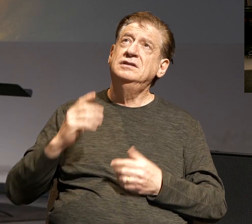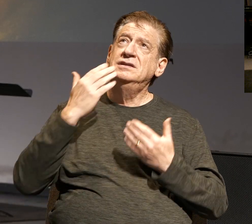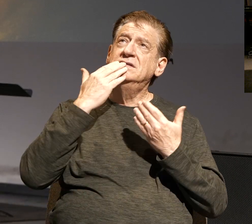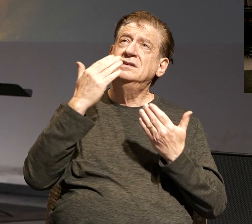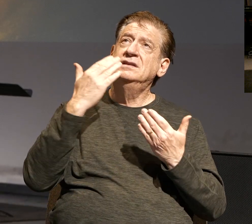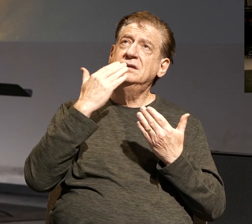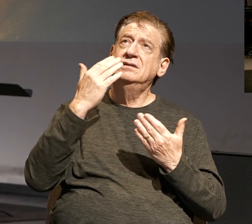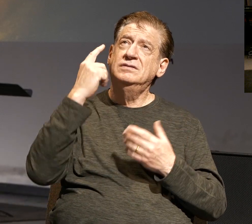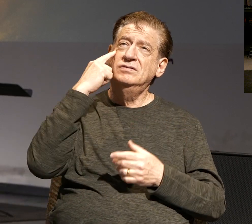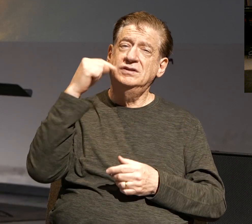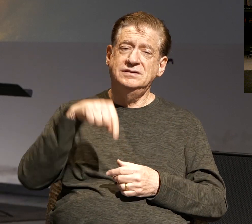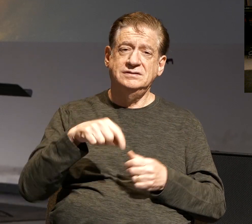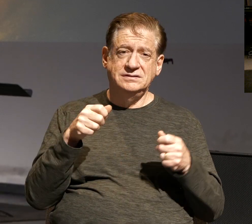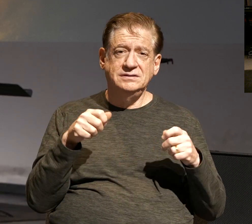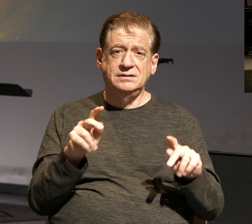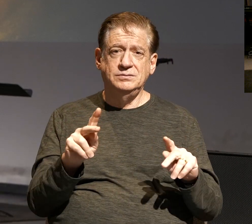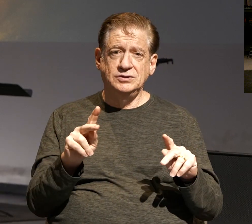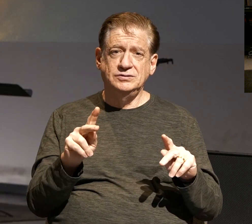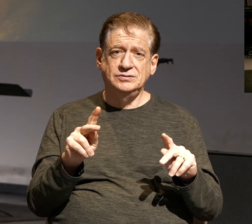this opportunity.